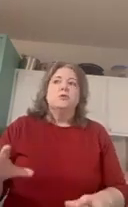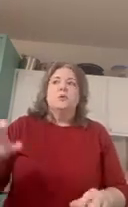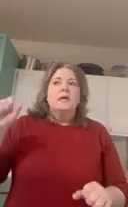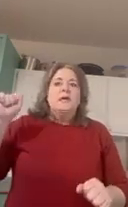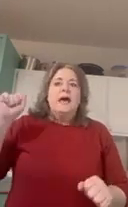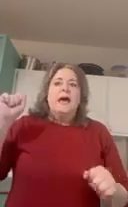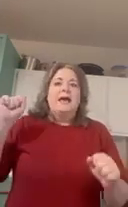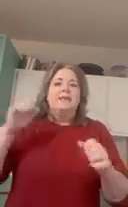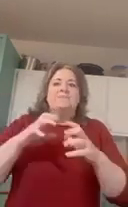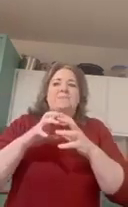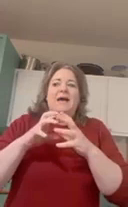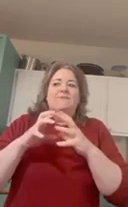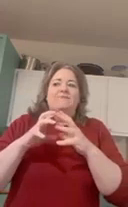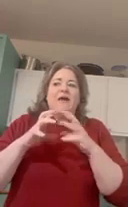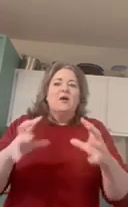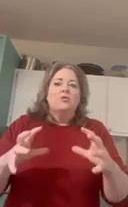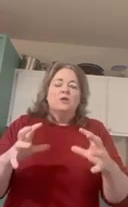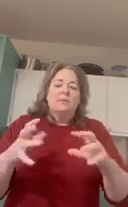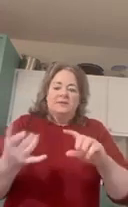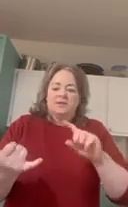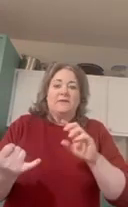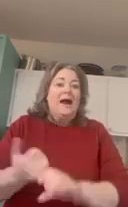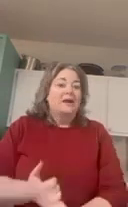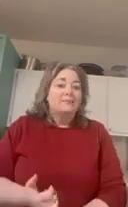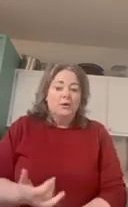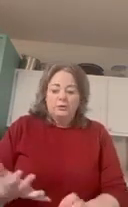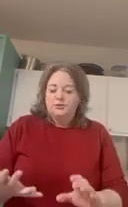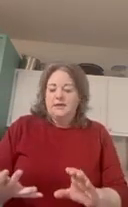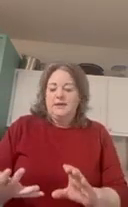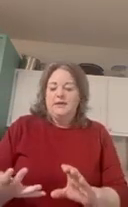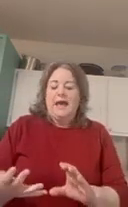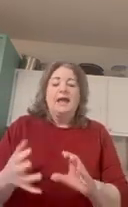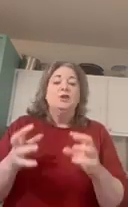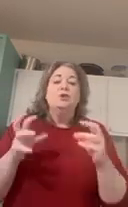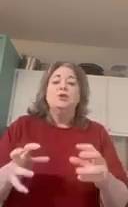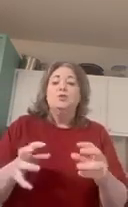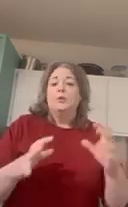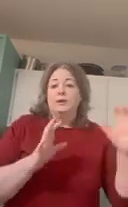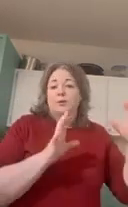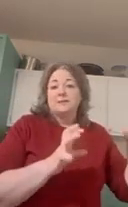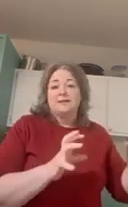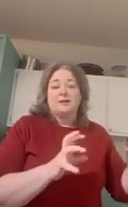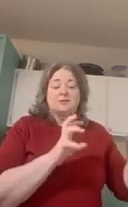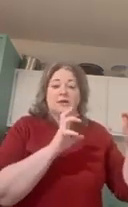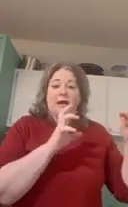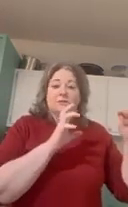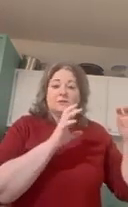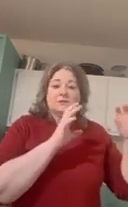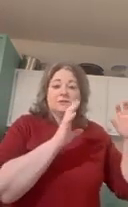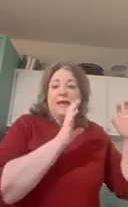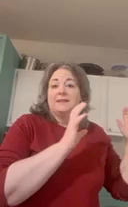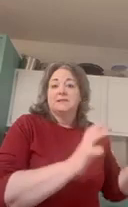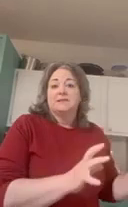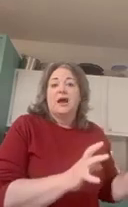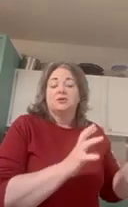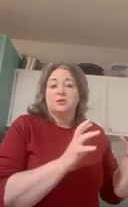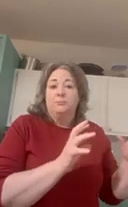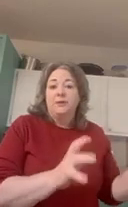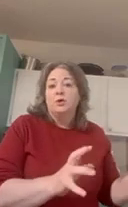i found myself out of my routine i knew what it was that i was i would have the desire to build